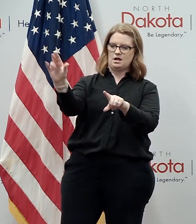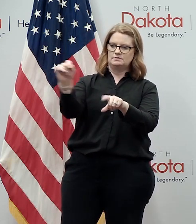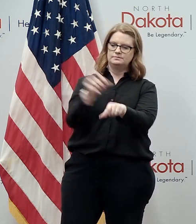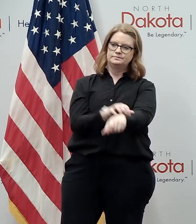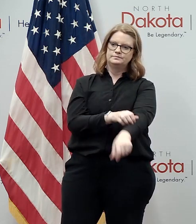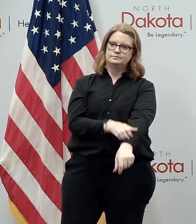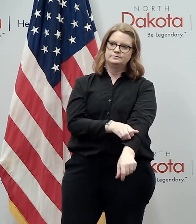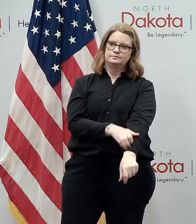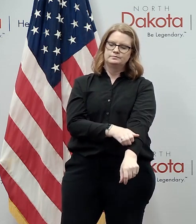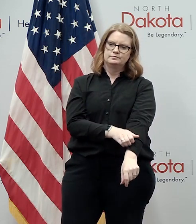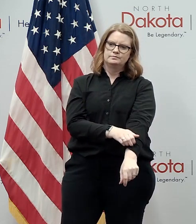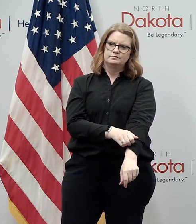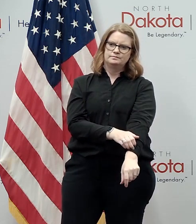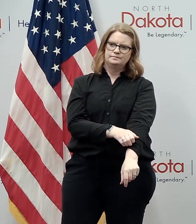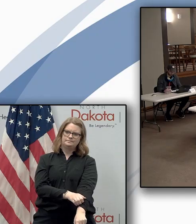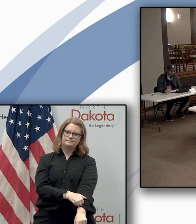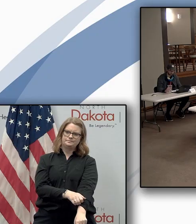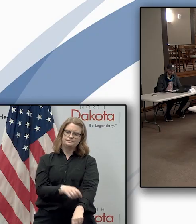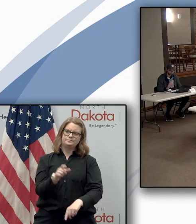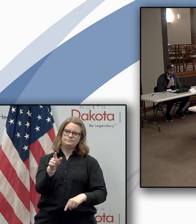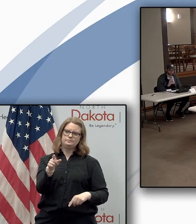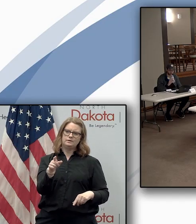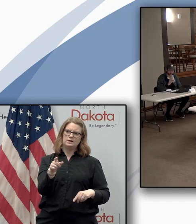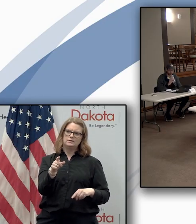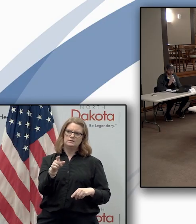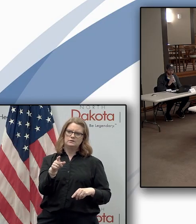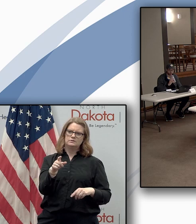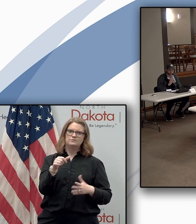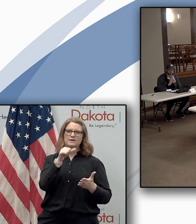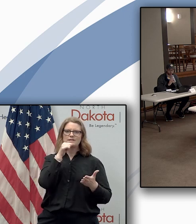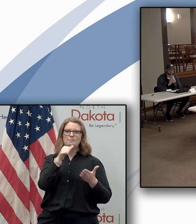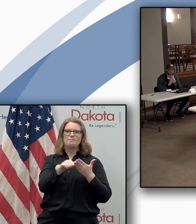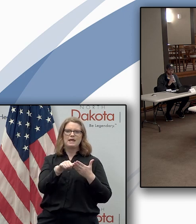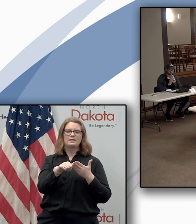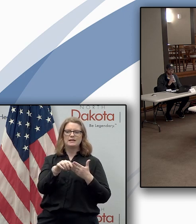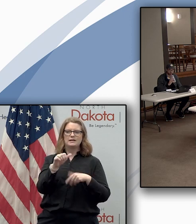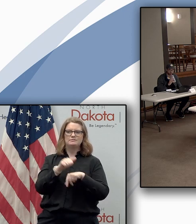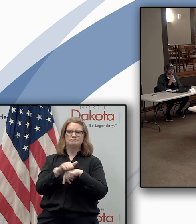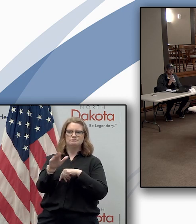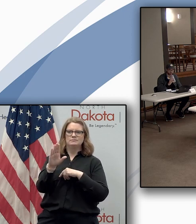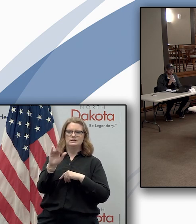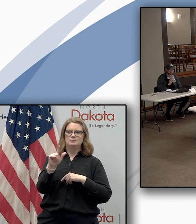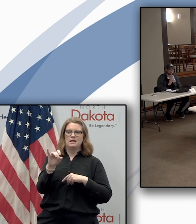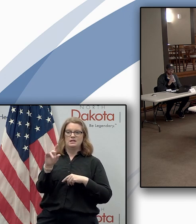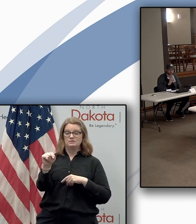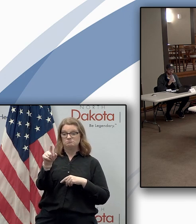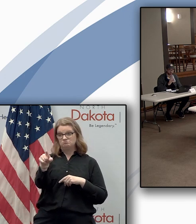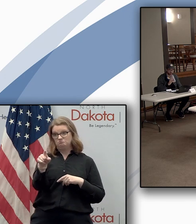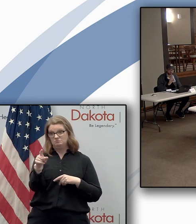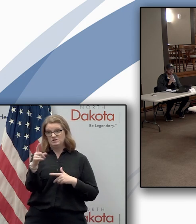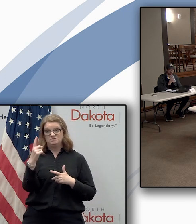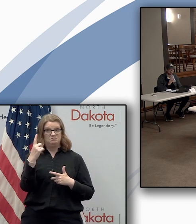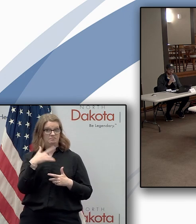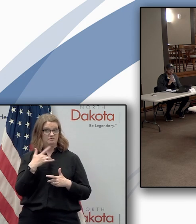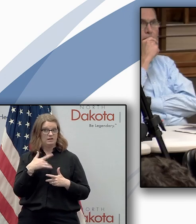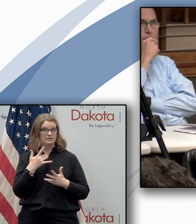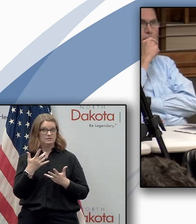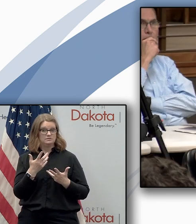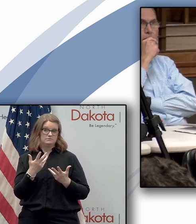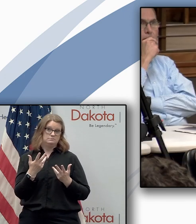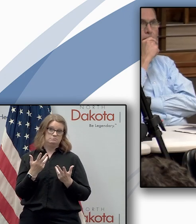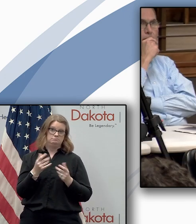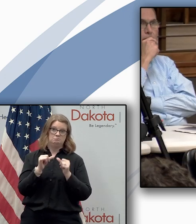jacob it was such a good turnout for the mail-in ballots was wondering if you foresee that being more of a permanent thing with